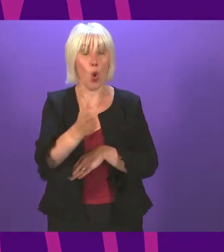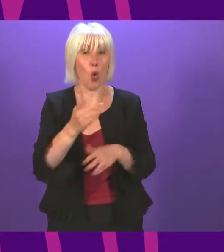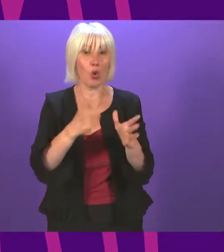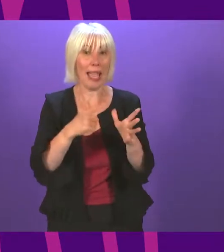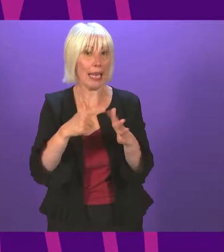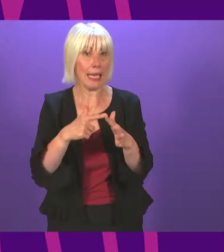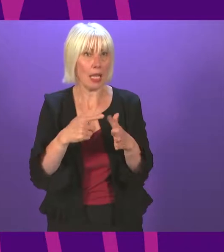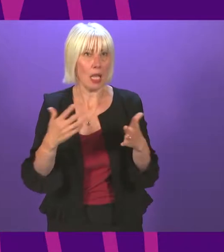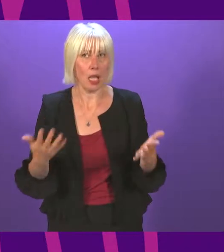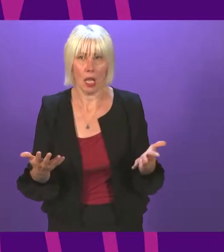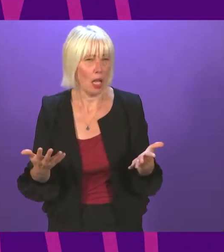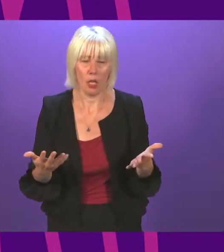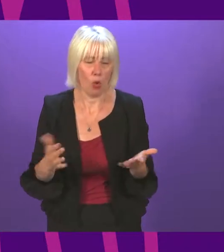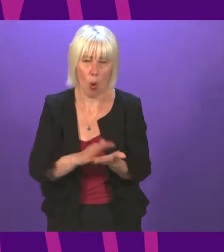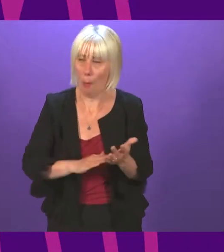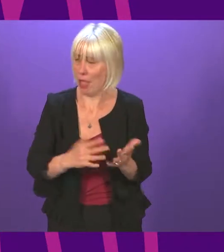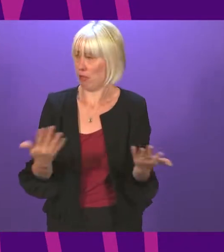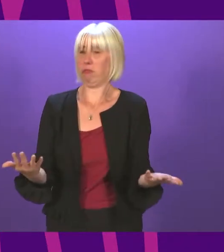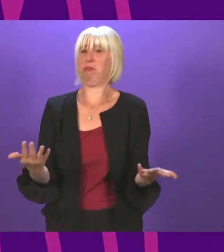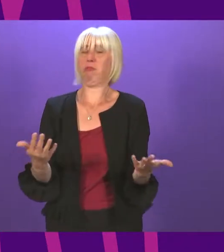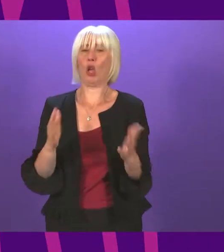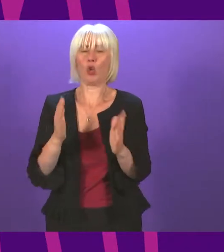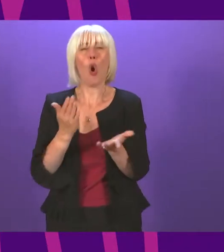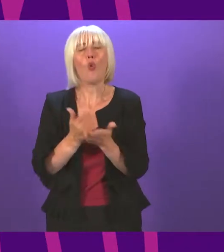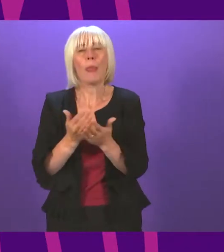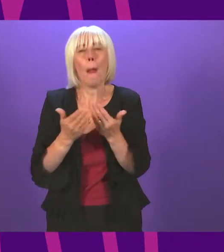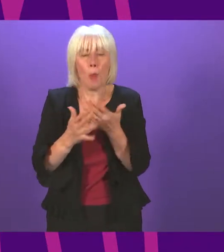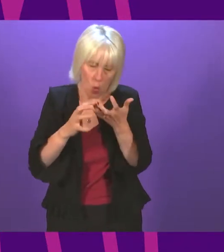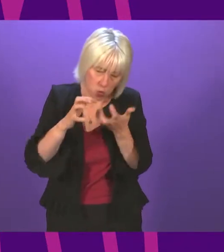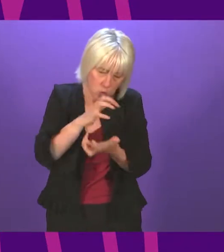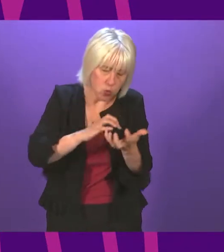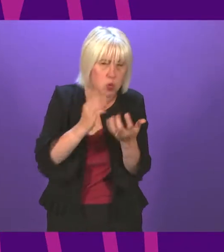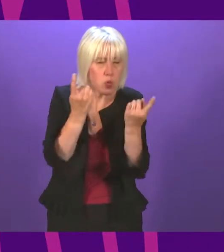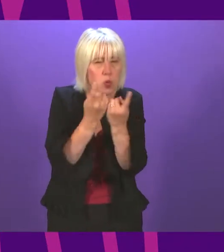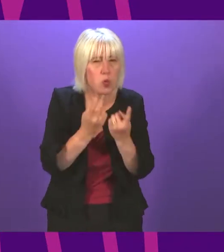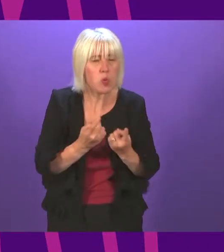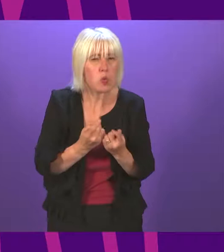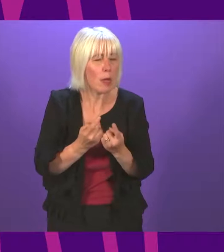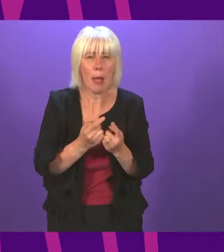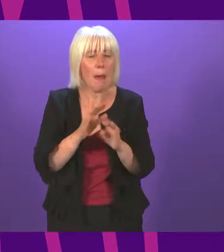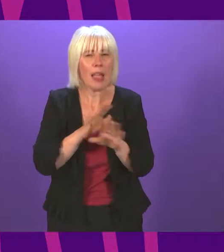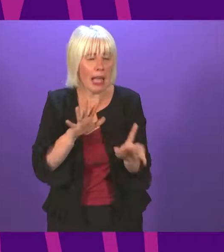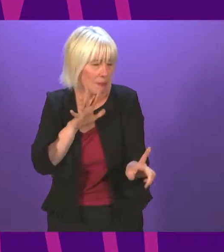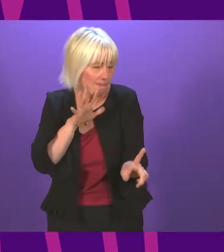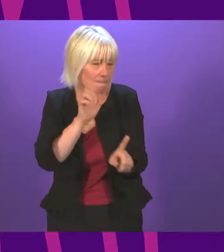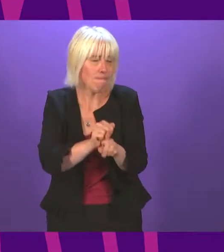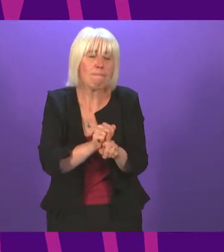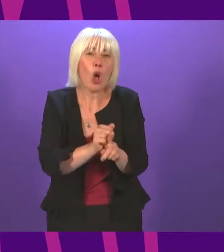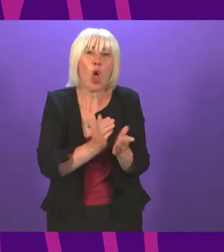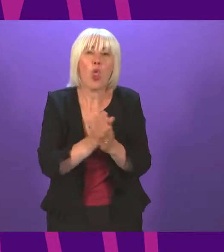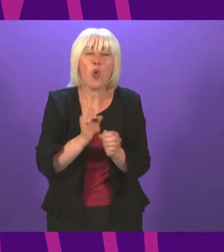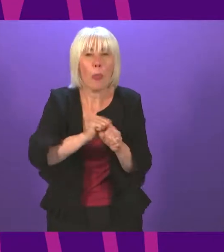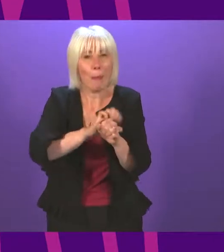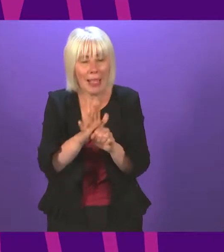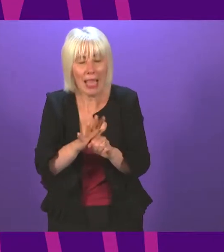levels. So what the clinicians are seeing are more complex cases that have failed to be diagnosed during the pandemic that